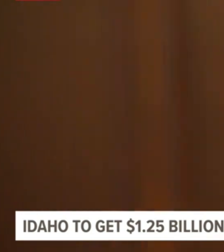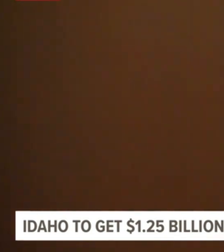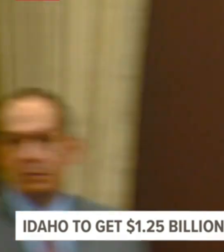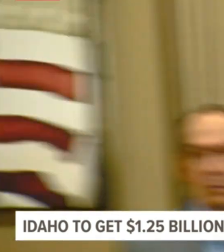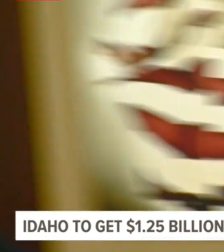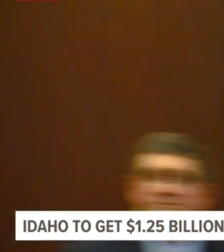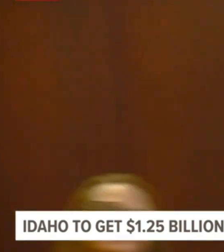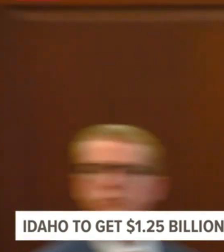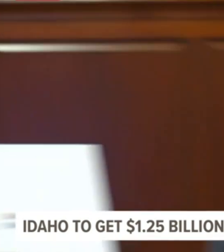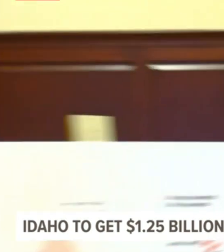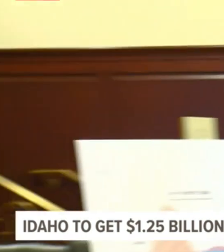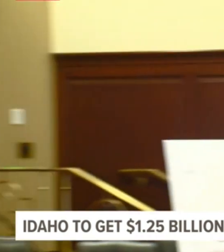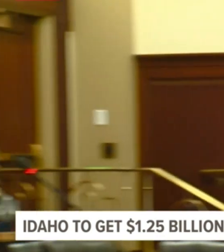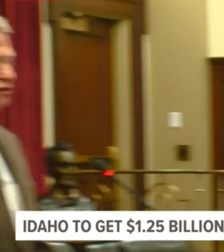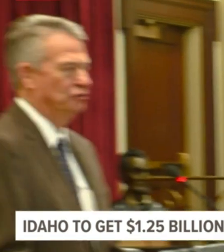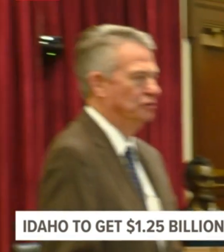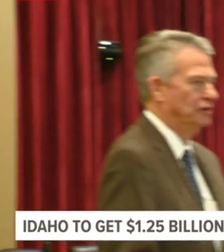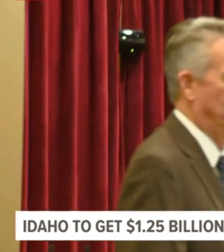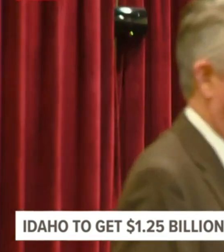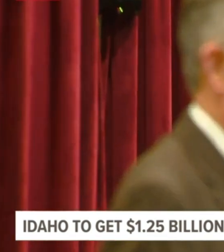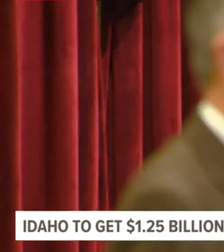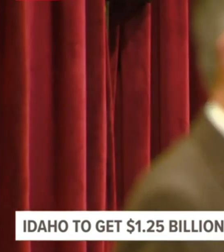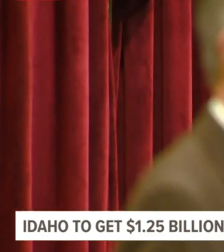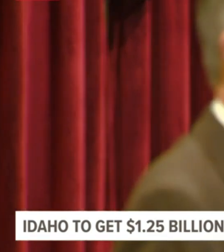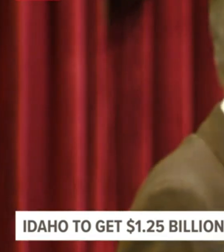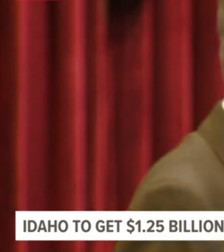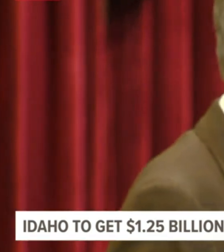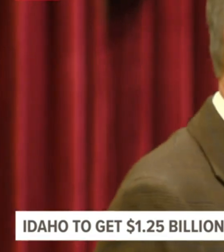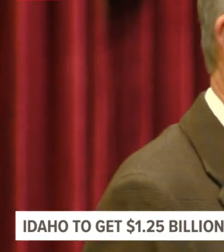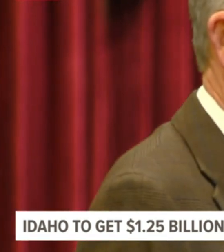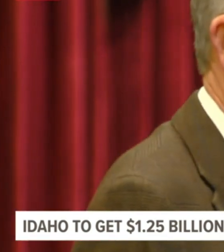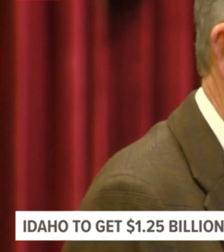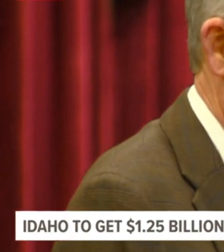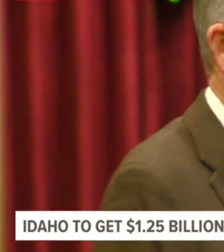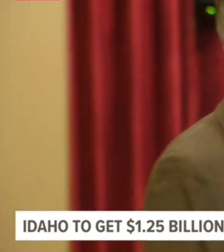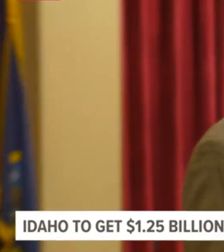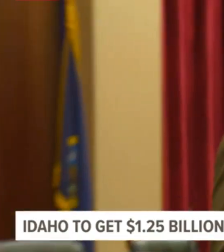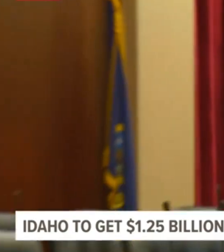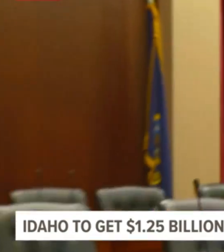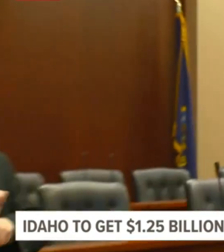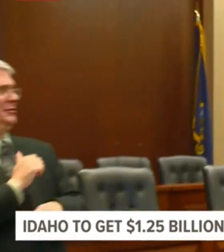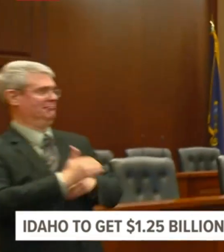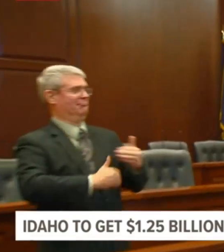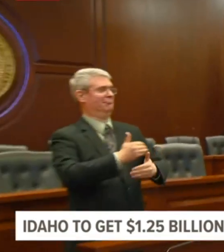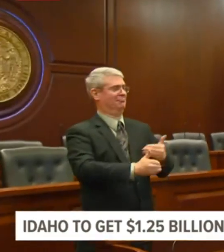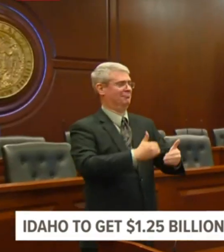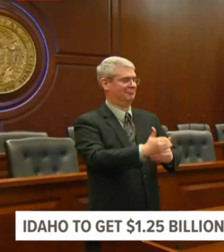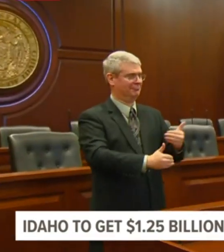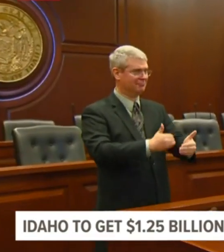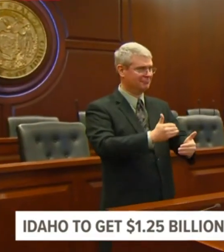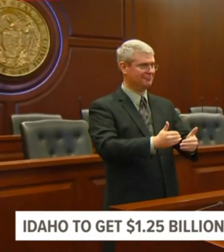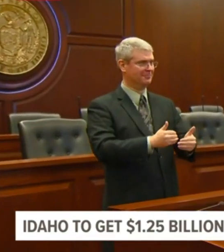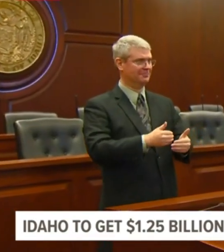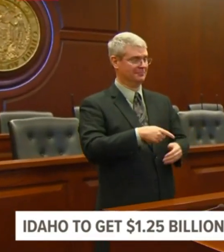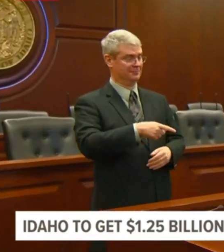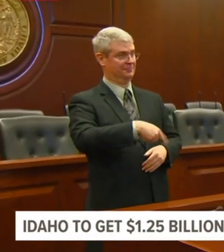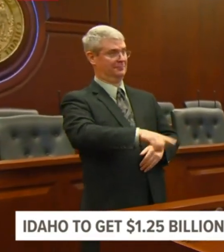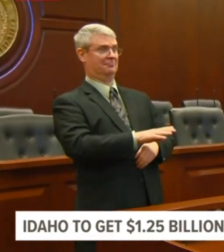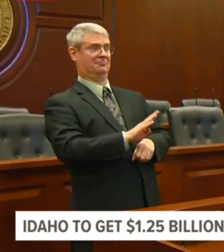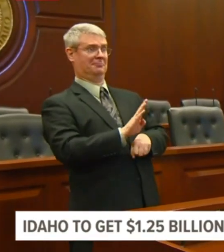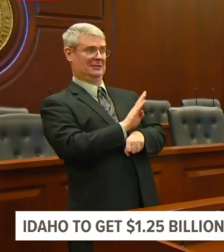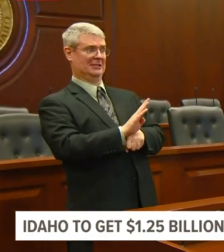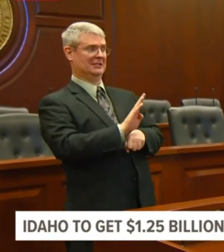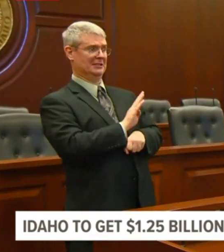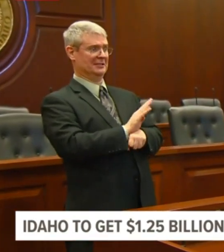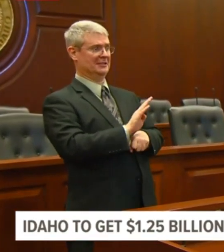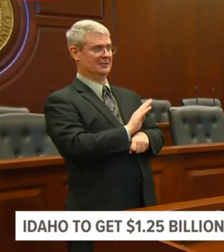to keep these, keep people working. And so anything we can do to help these businesses, particularly the ones, you know, I'm sure